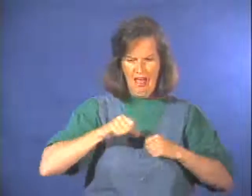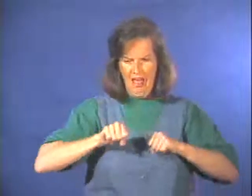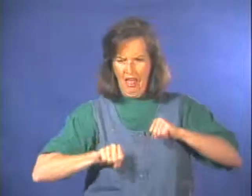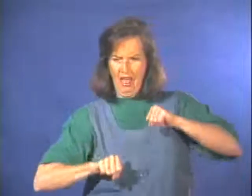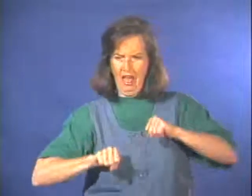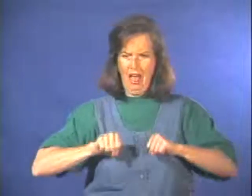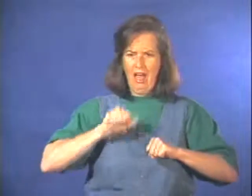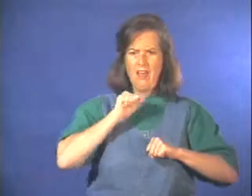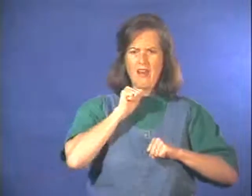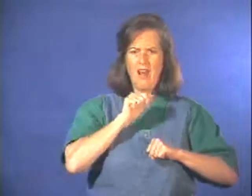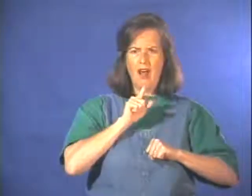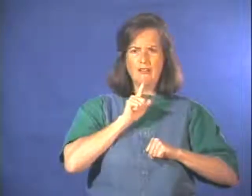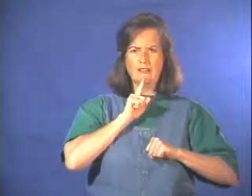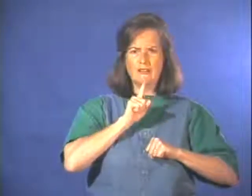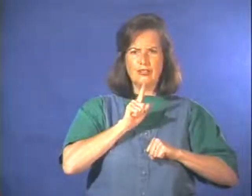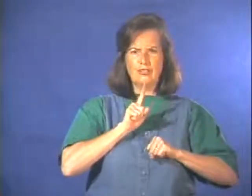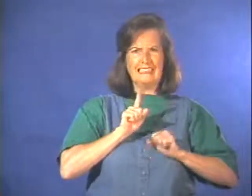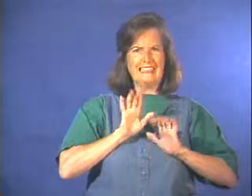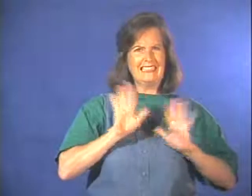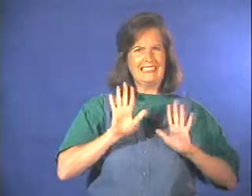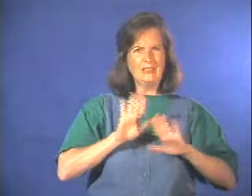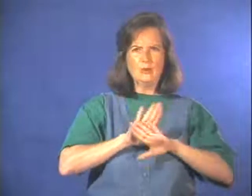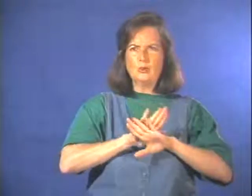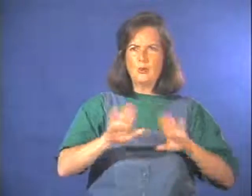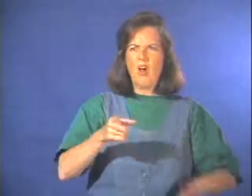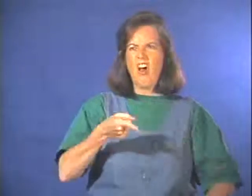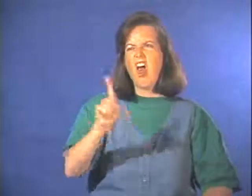often tell others they are wrong when we are not sure?